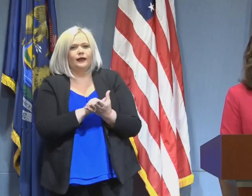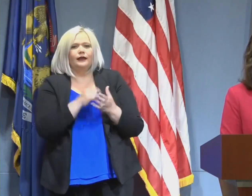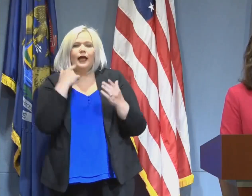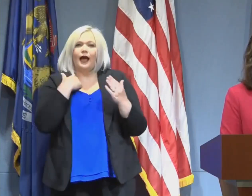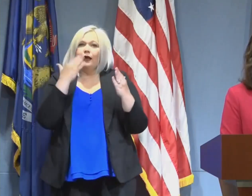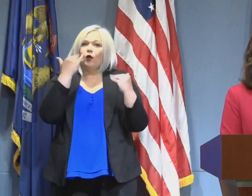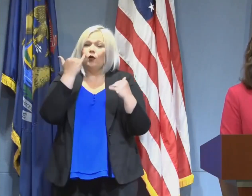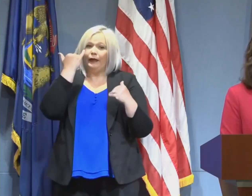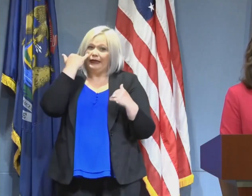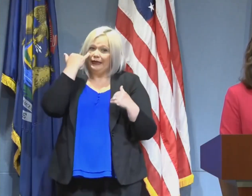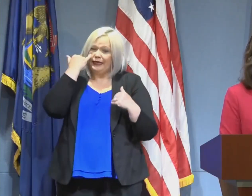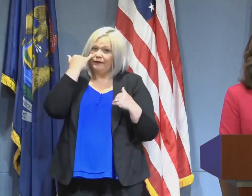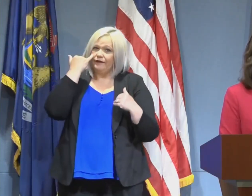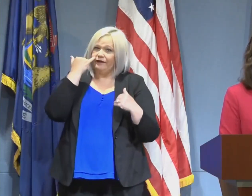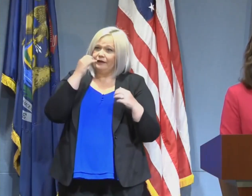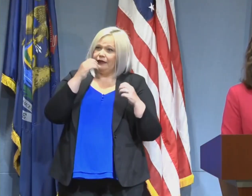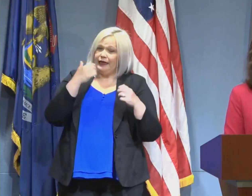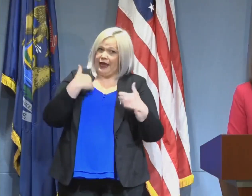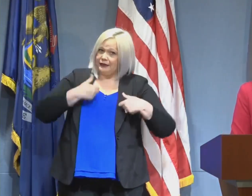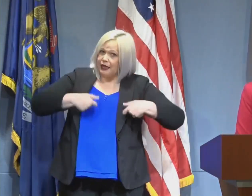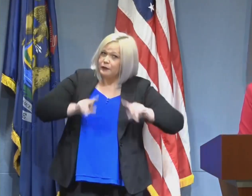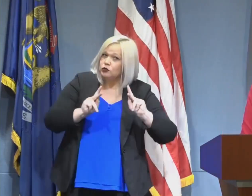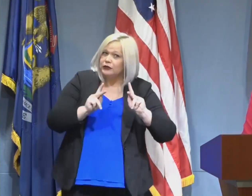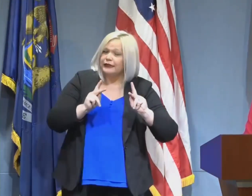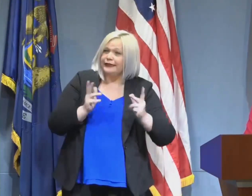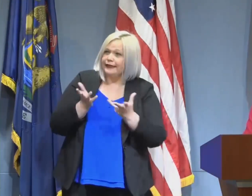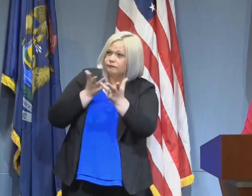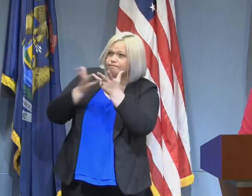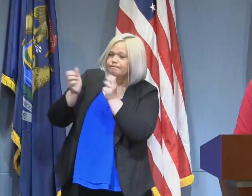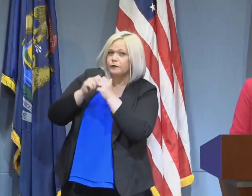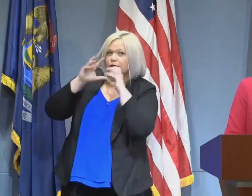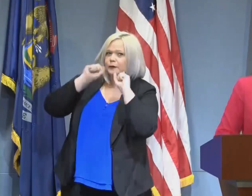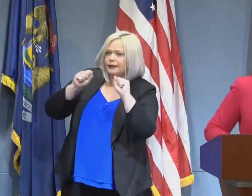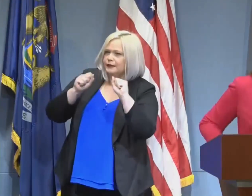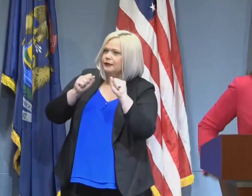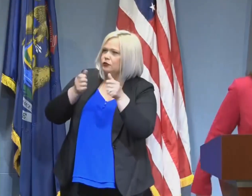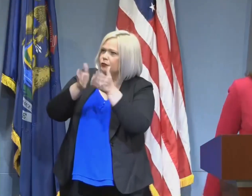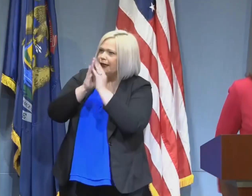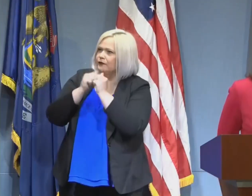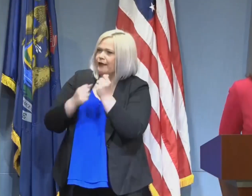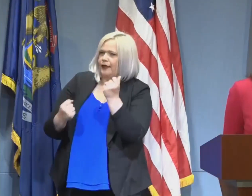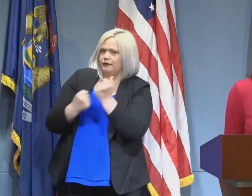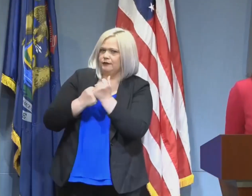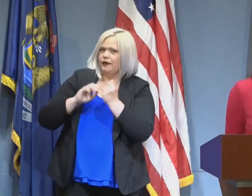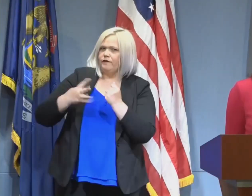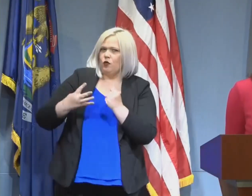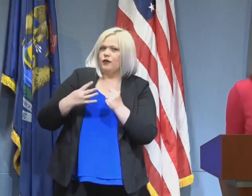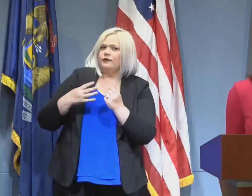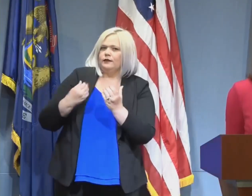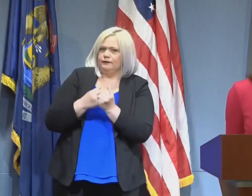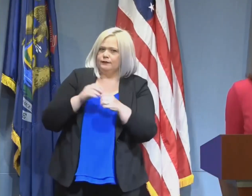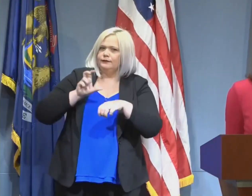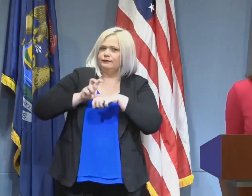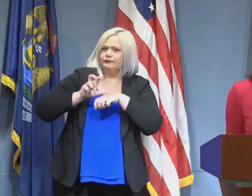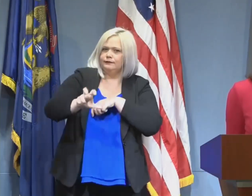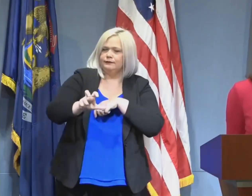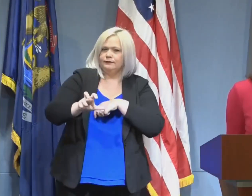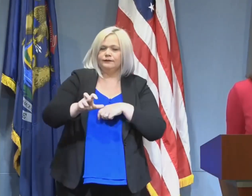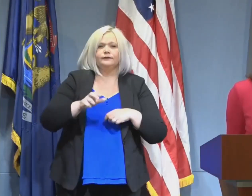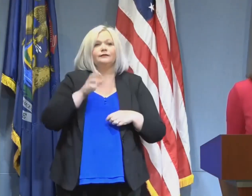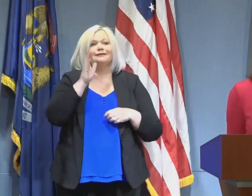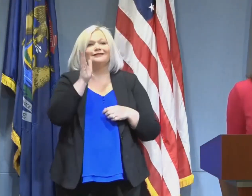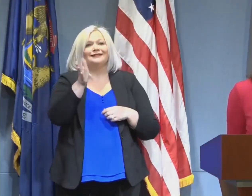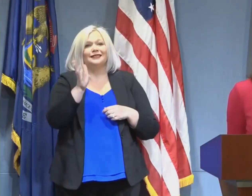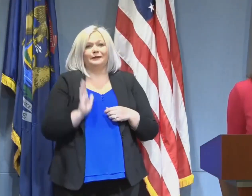the opportunity to impress upon the president how critical this fourth supplemental is. And Speaker Chatfield indicated that he would